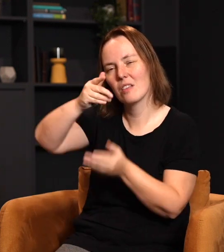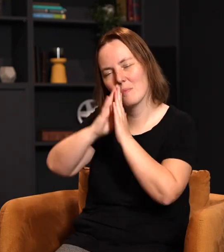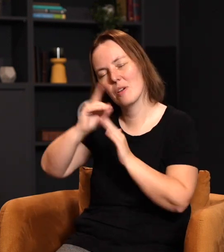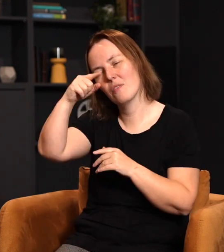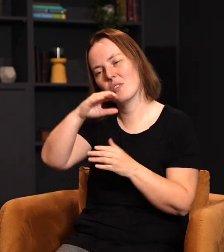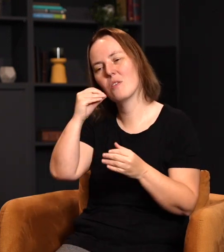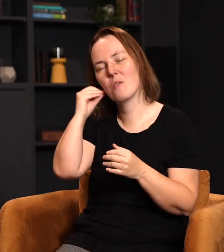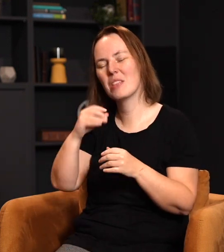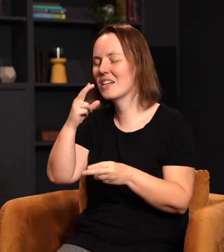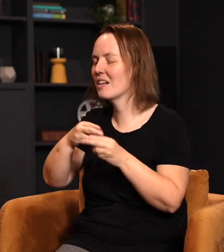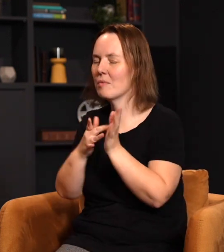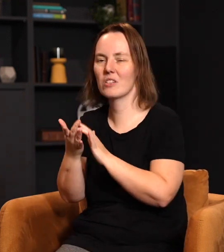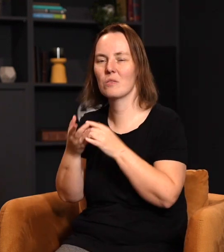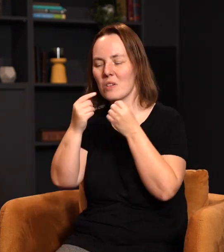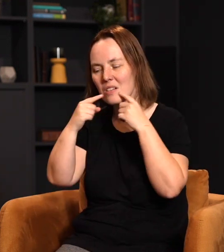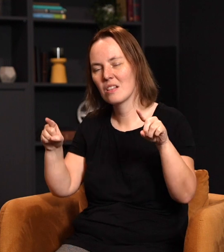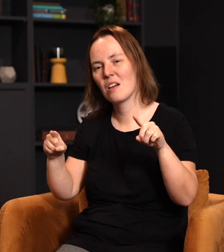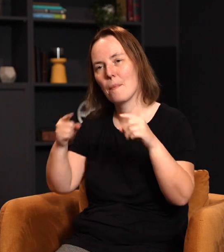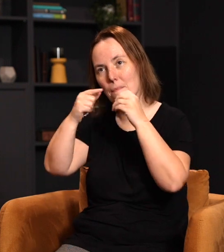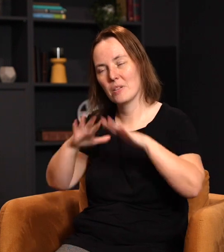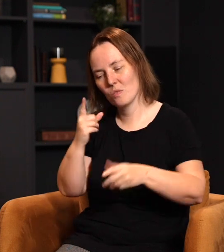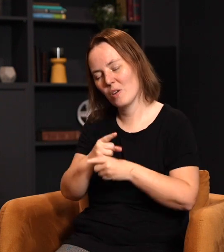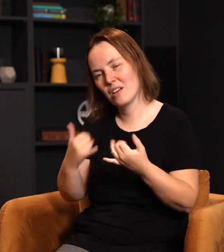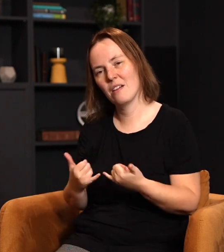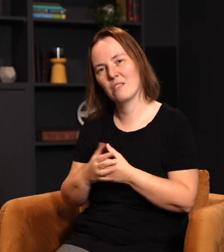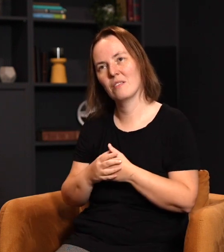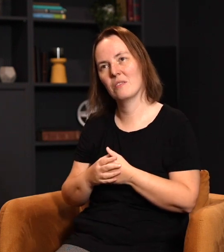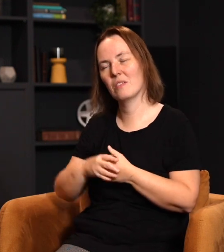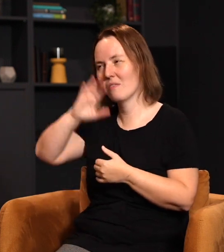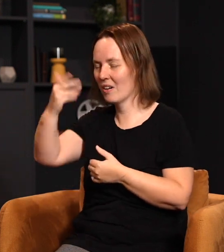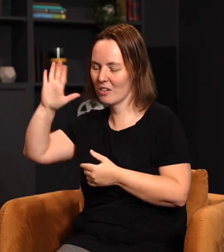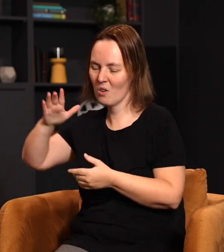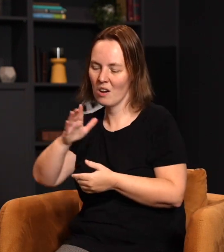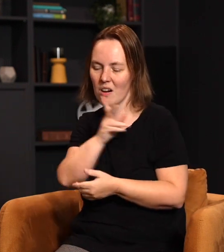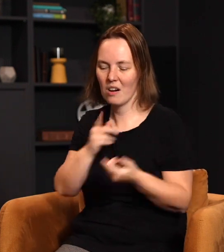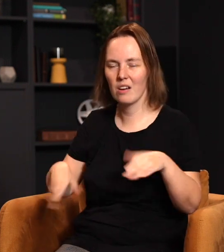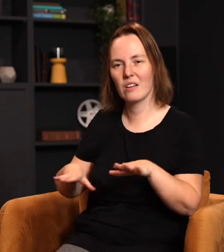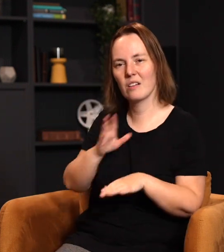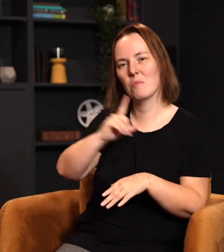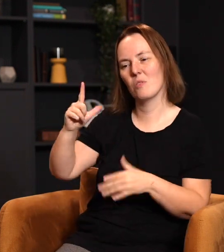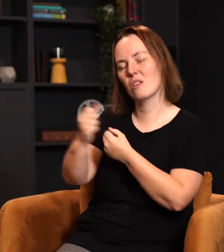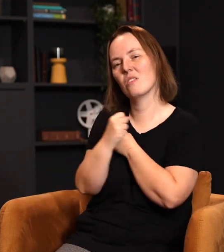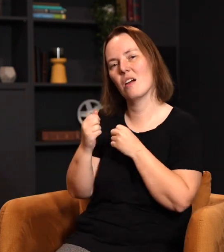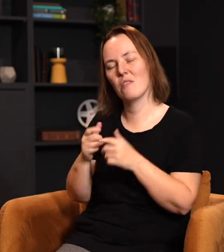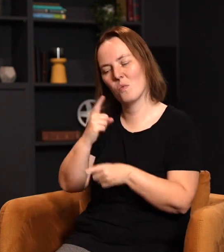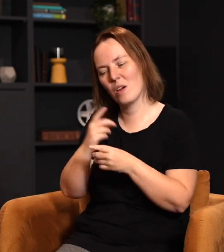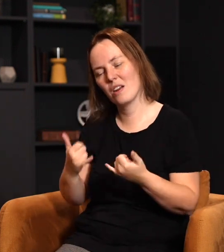house. In the name of Jesus, we just declare peace right now. We invite your kingdom, Lord. We invite your love right now. And it just